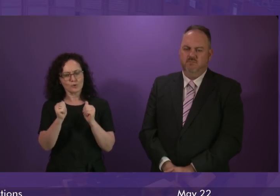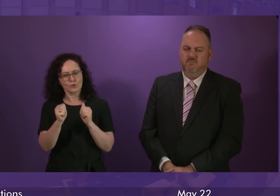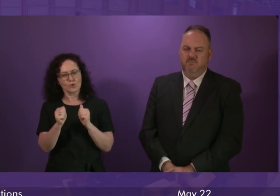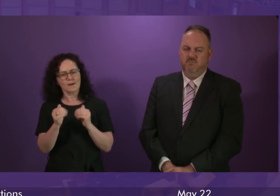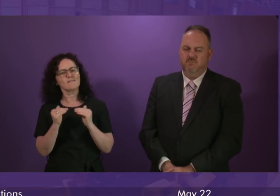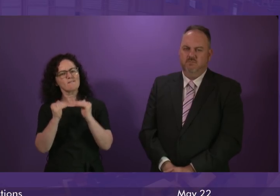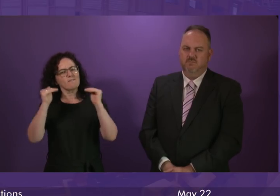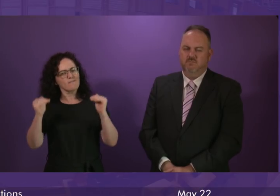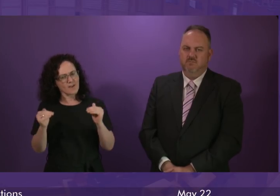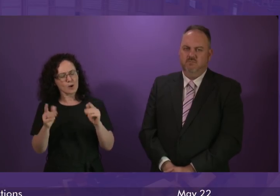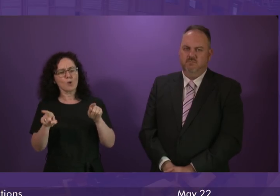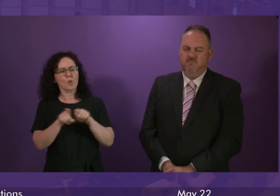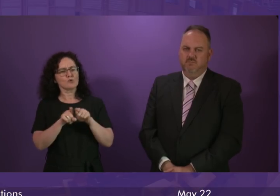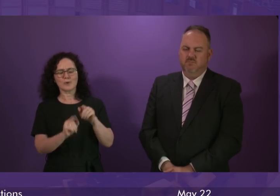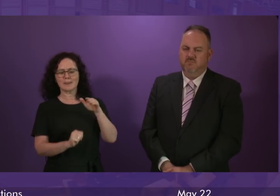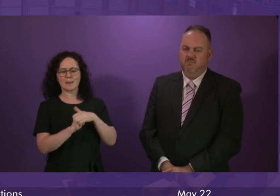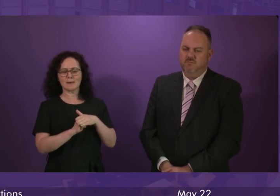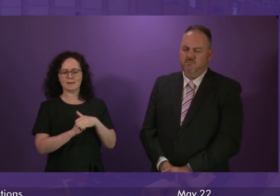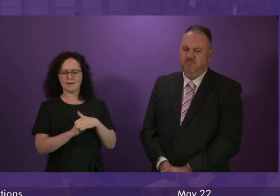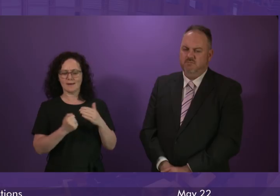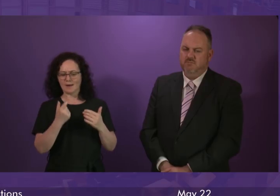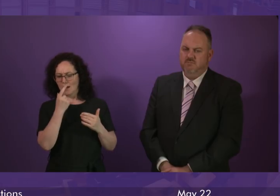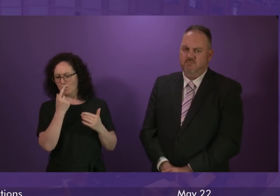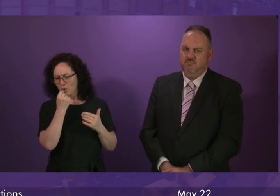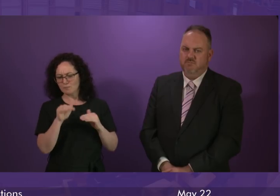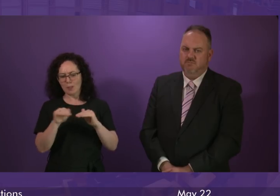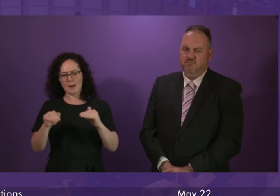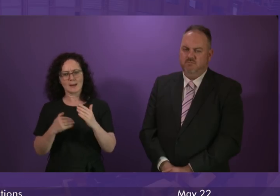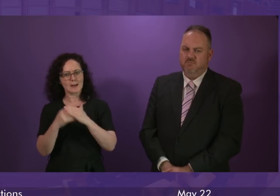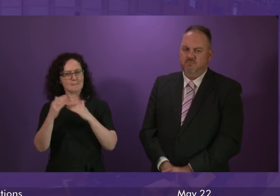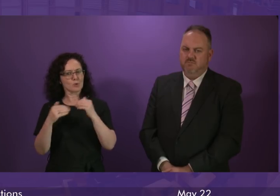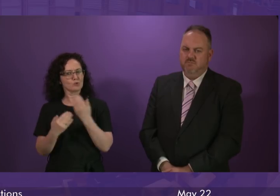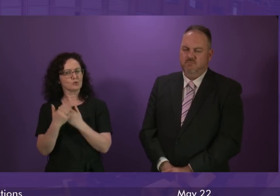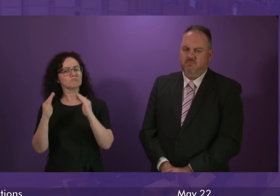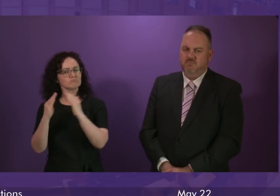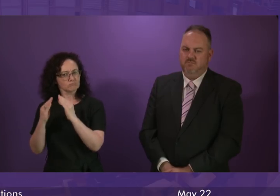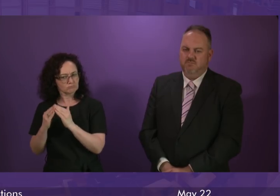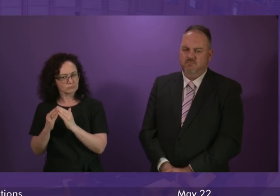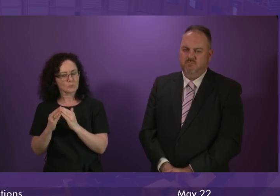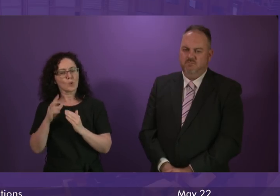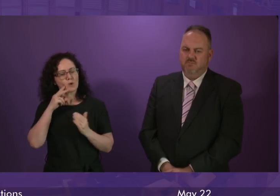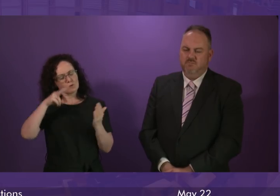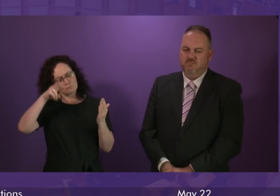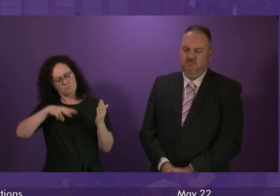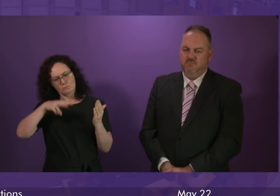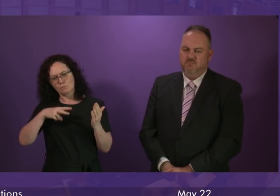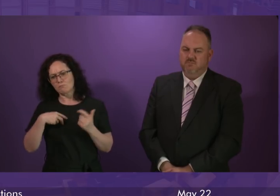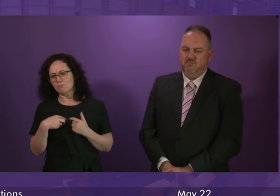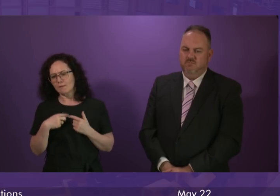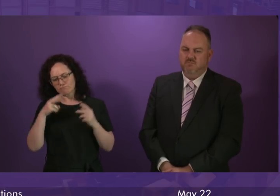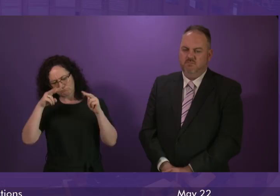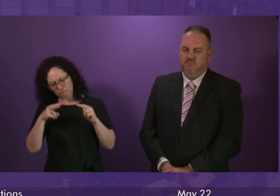the supply of new homes. So we will consider the recommendations in detail, and we will then set out our proposals to take forward work in this area